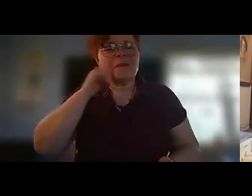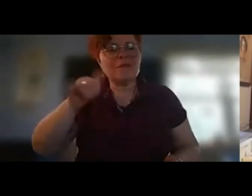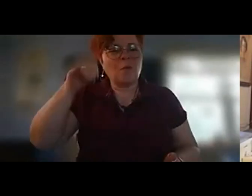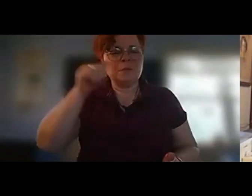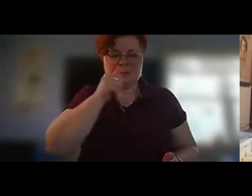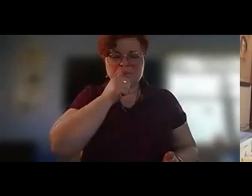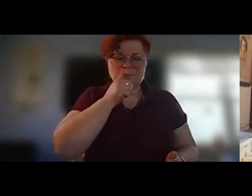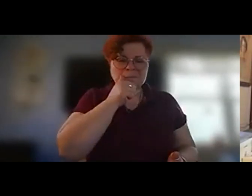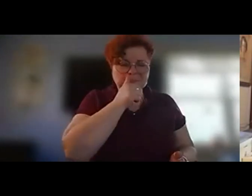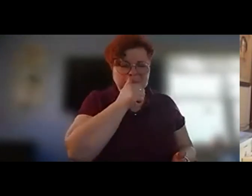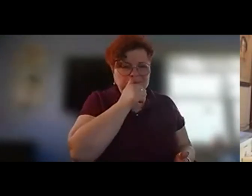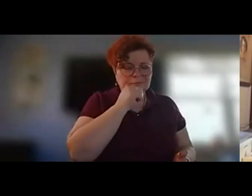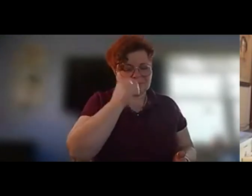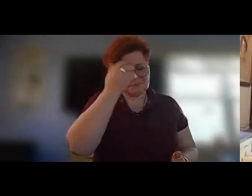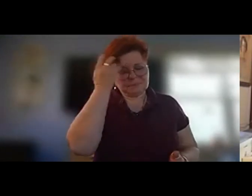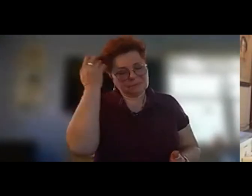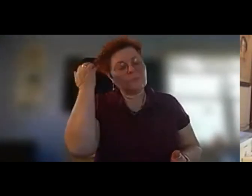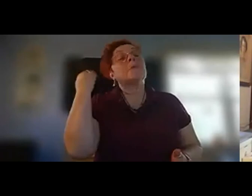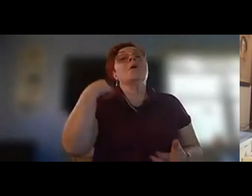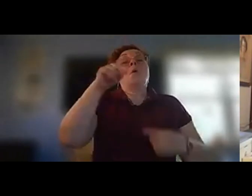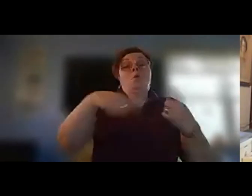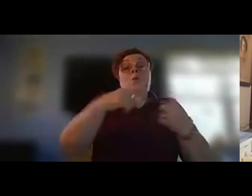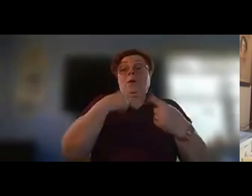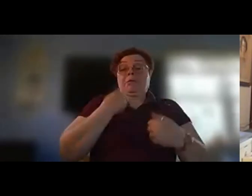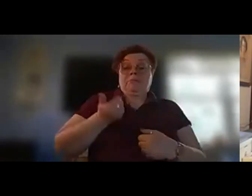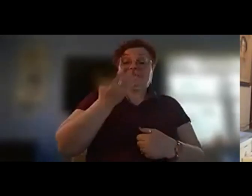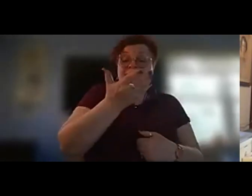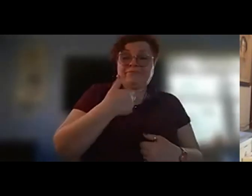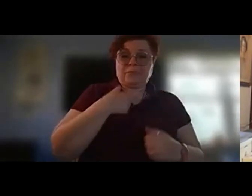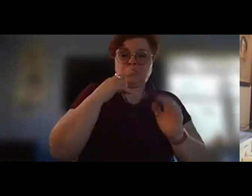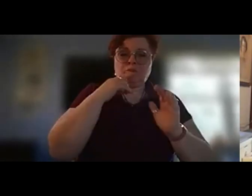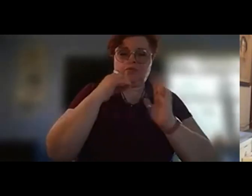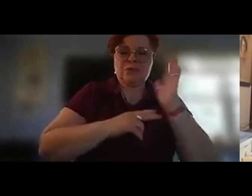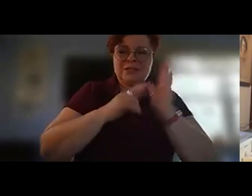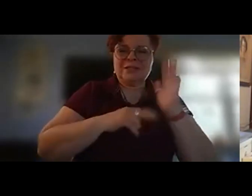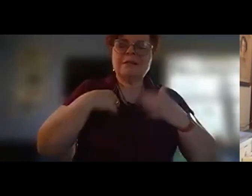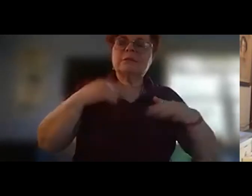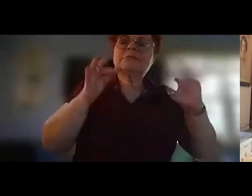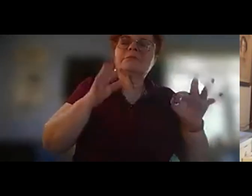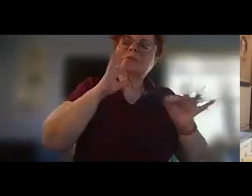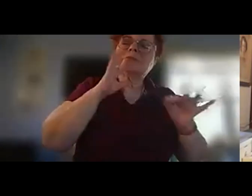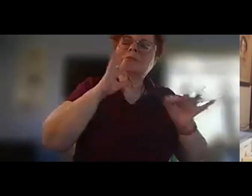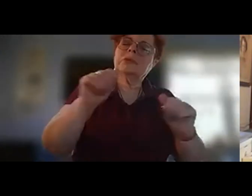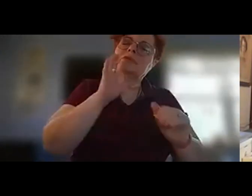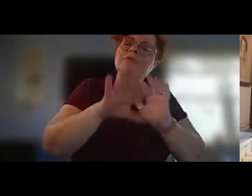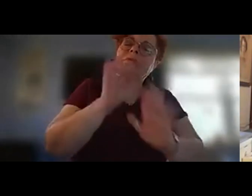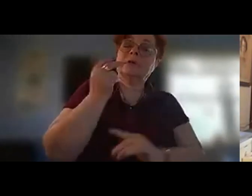i was asked to read a couple of poems tonight i decided to try to to pick three poems that had some